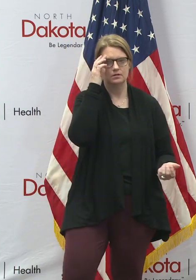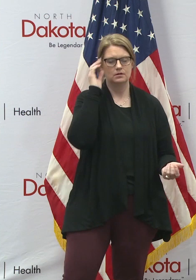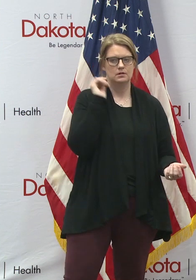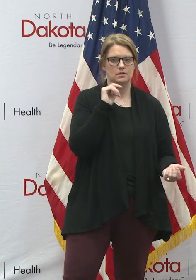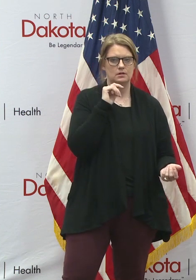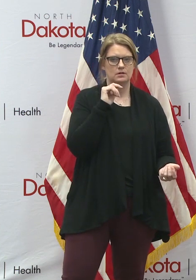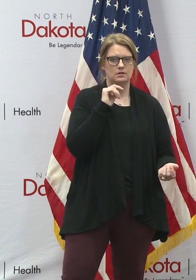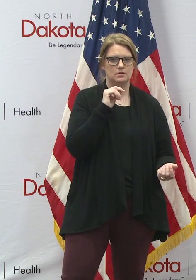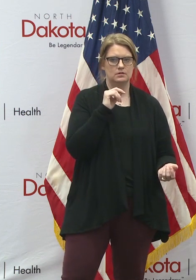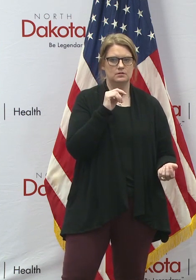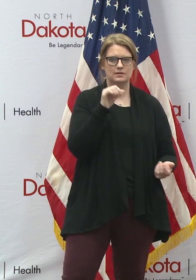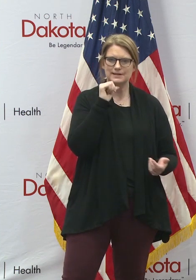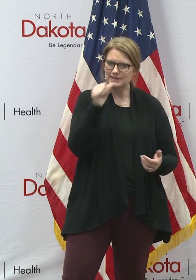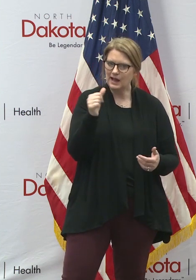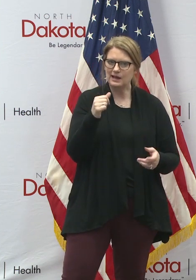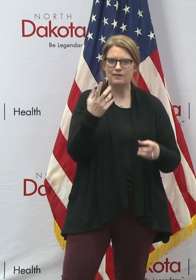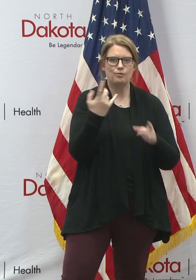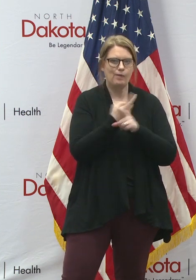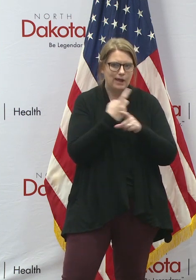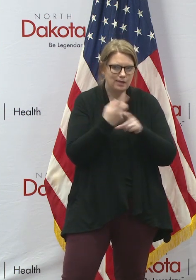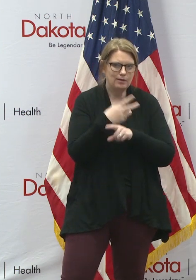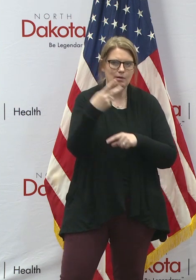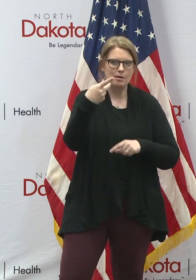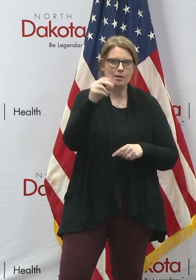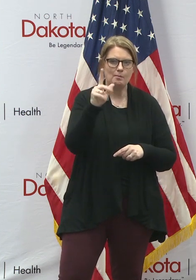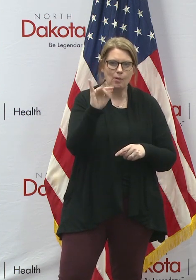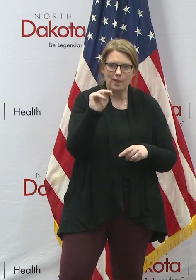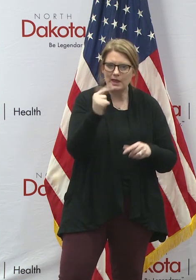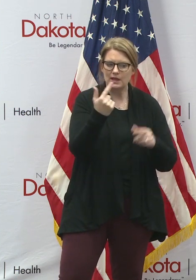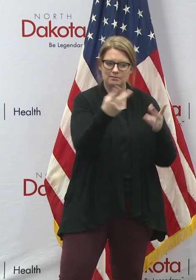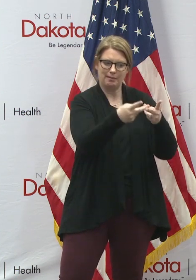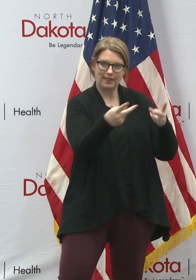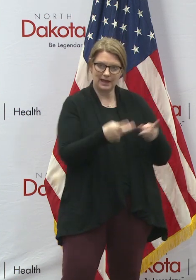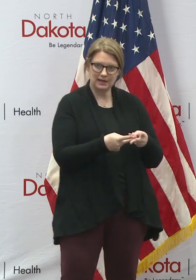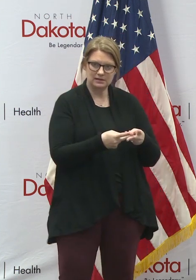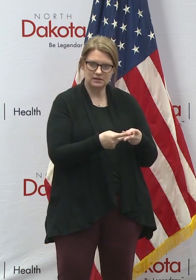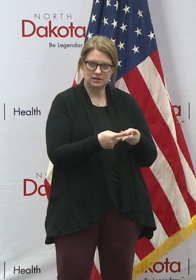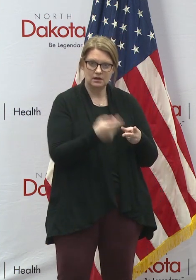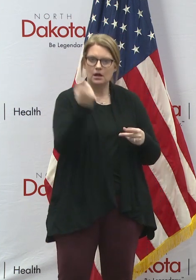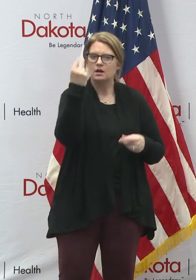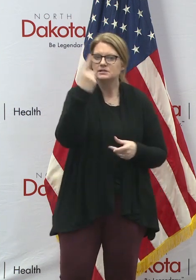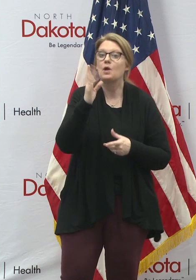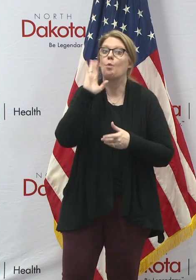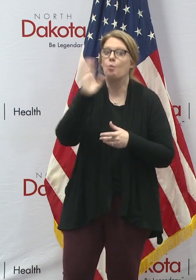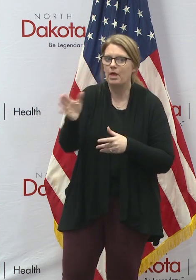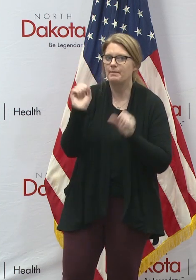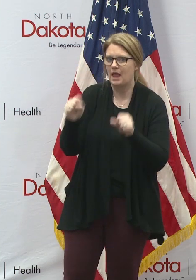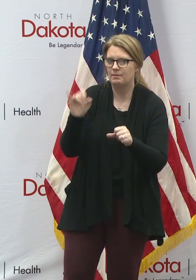normal polling locations, but you will have that opportunity to cast your vote.